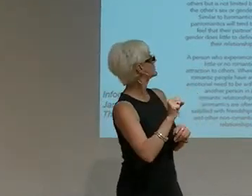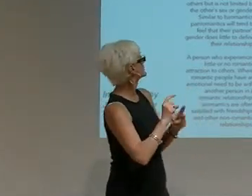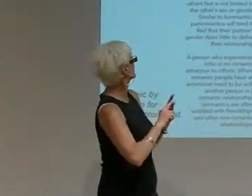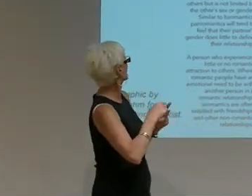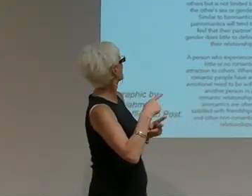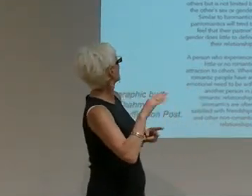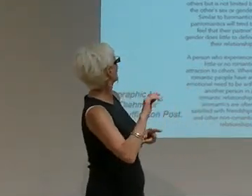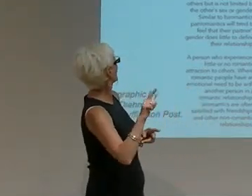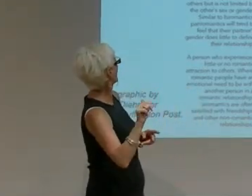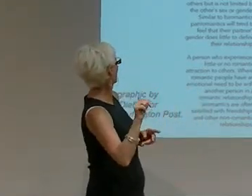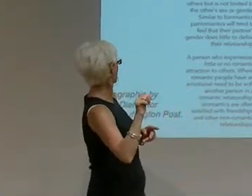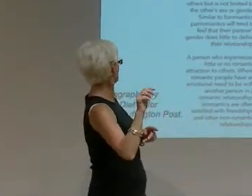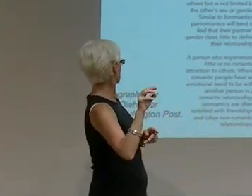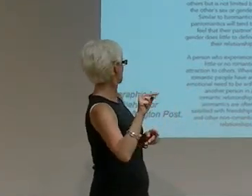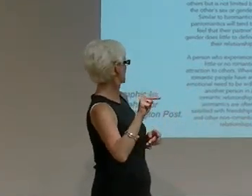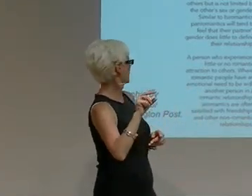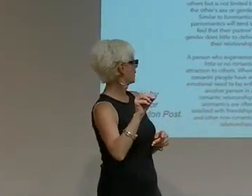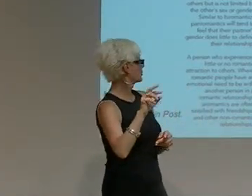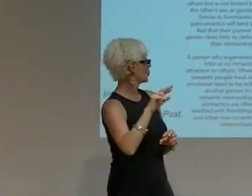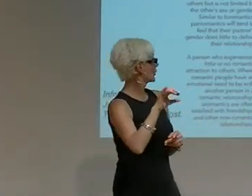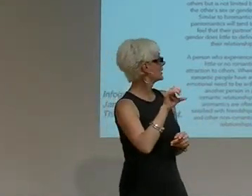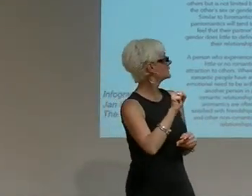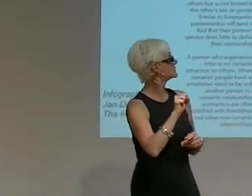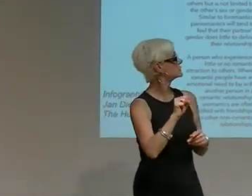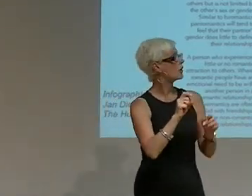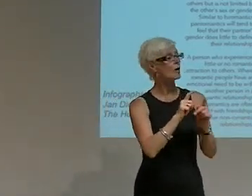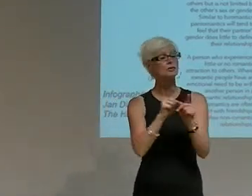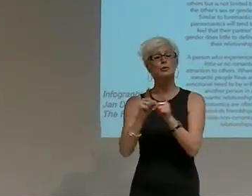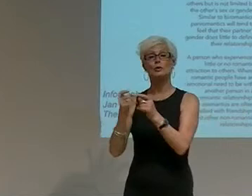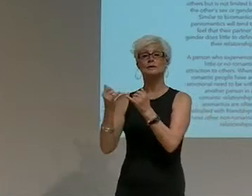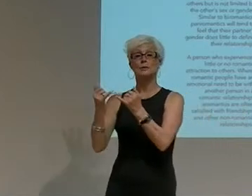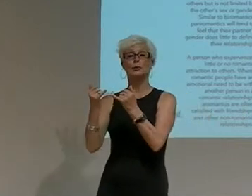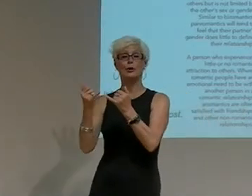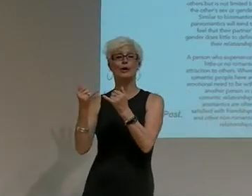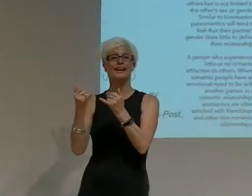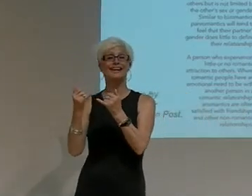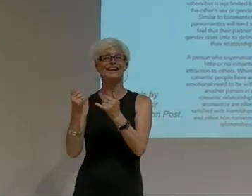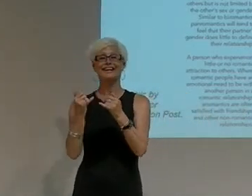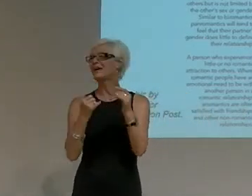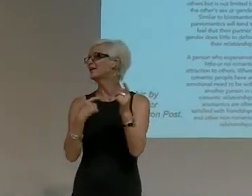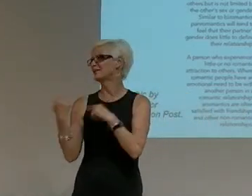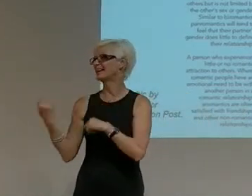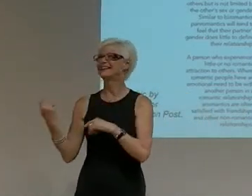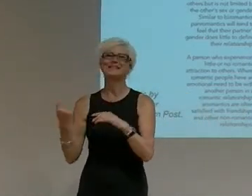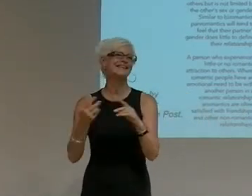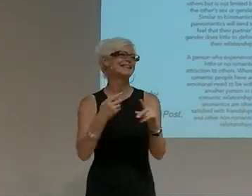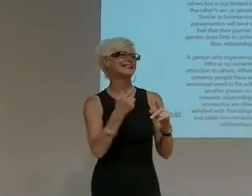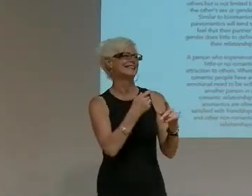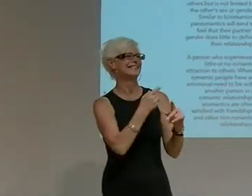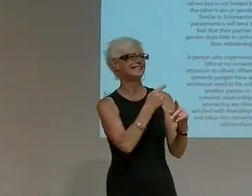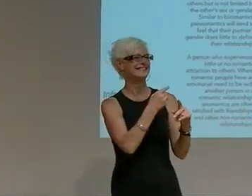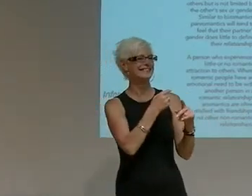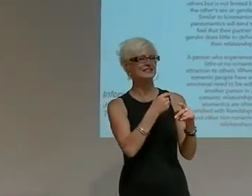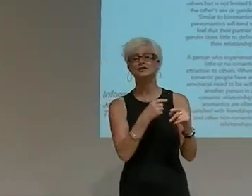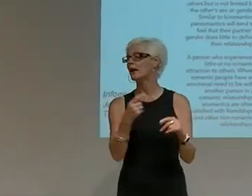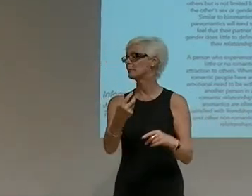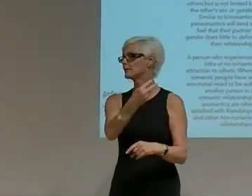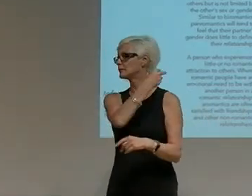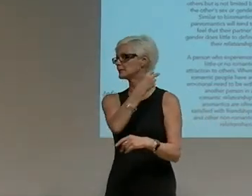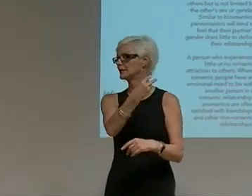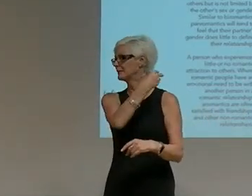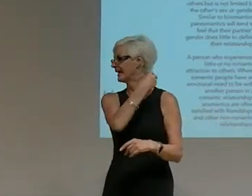well as a growing stream of contemporary work on asexuality. Sorry, this isn't actually the chart. The chart is actually the chart. spectrum.